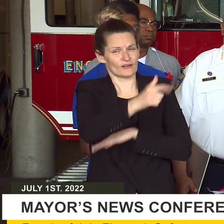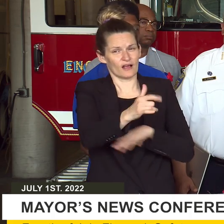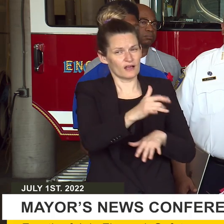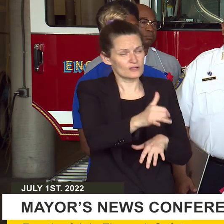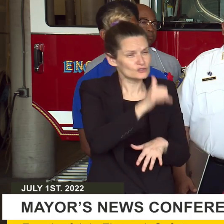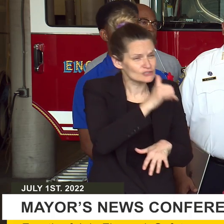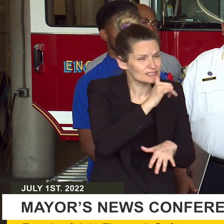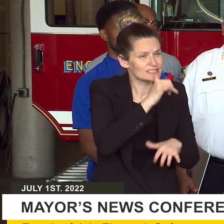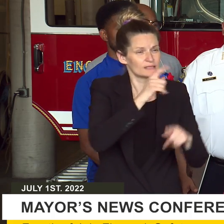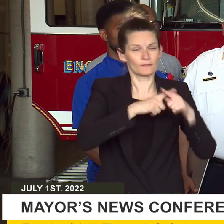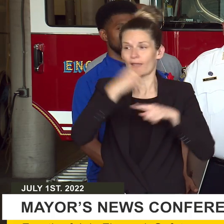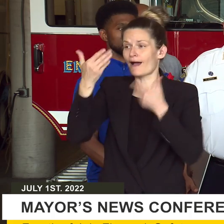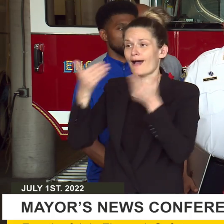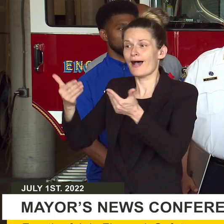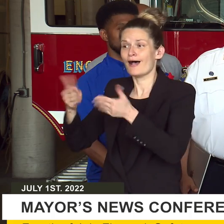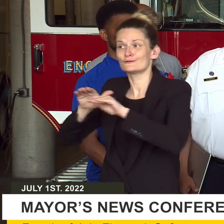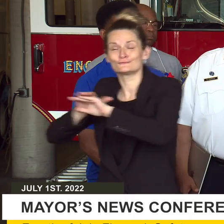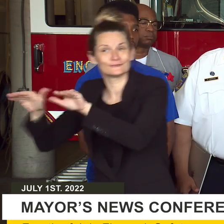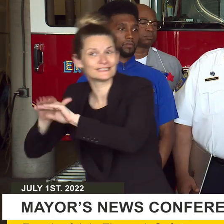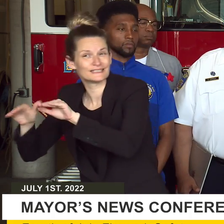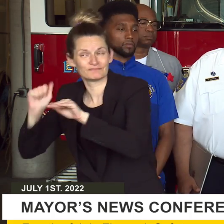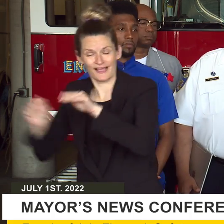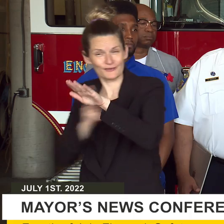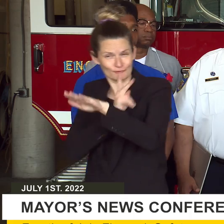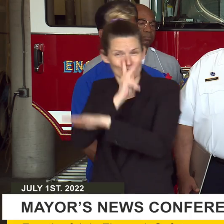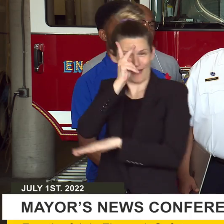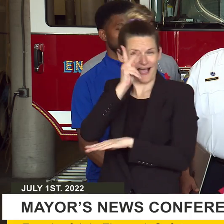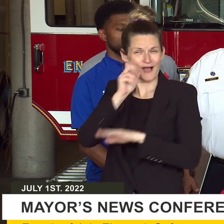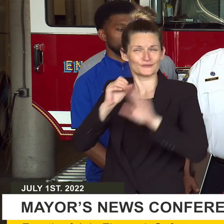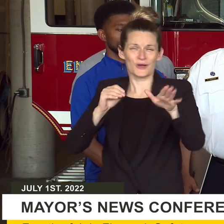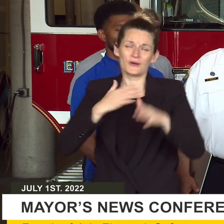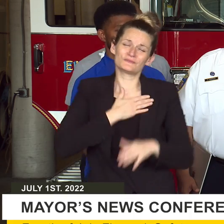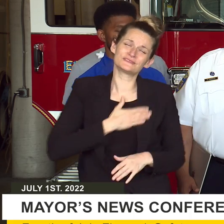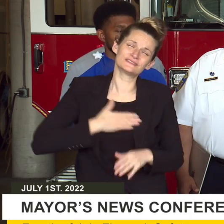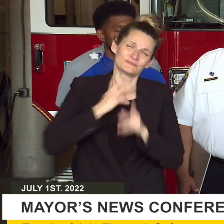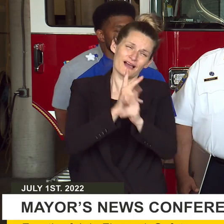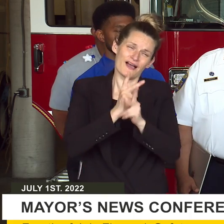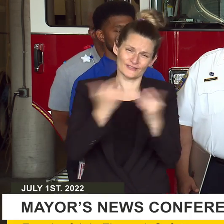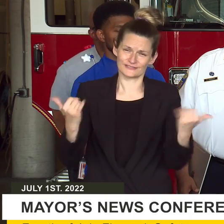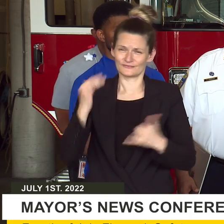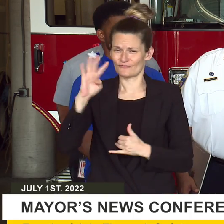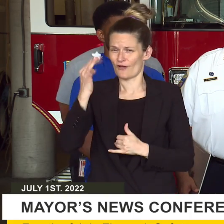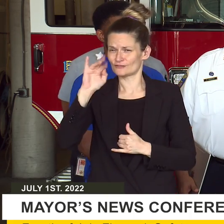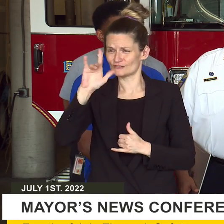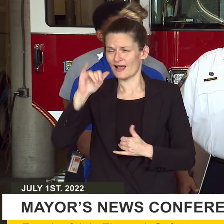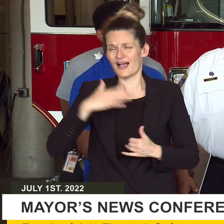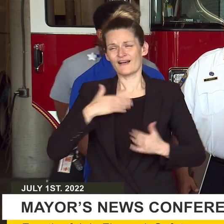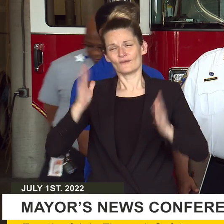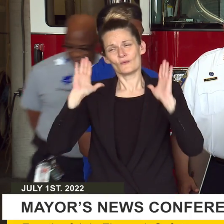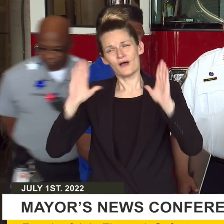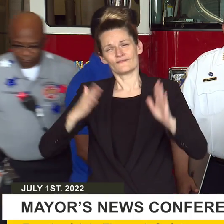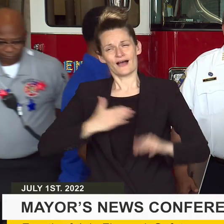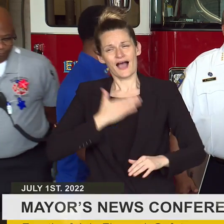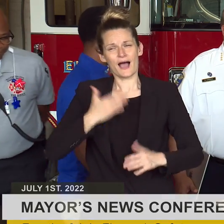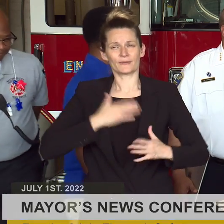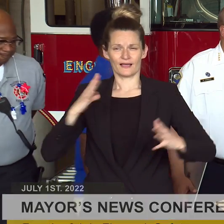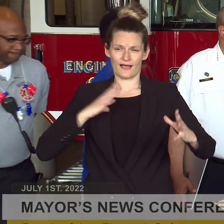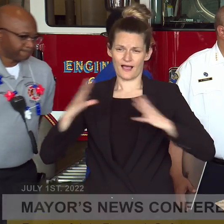Please be careful this 4th of July, and have a safe and happy holiday. I'll turn it over now to Lieutenant Holmes.